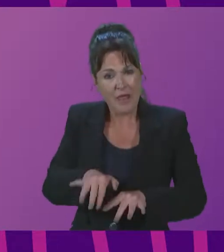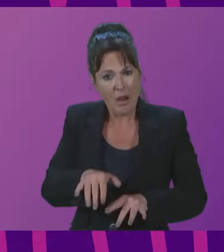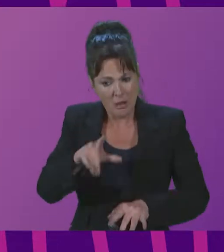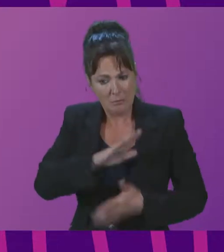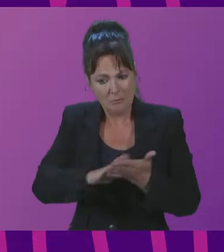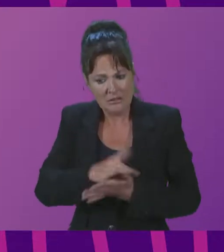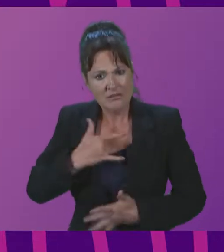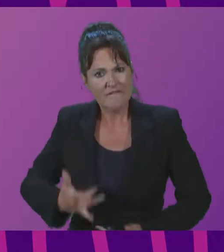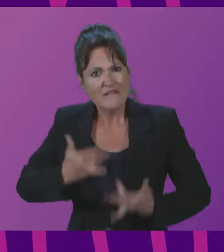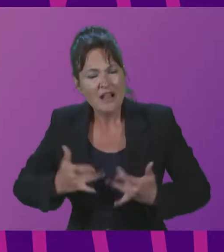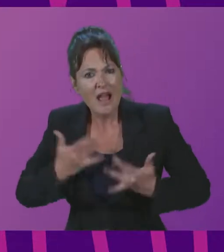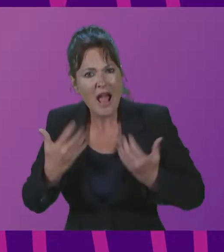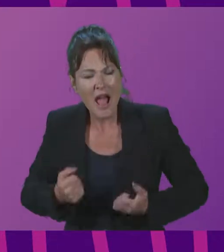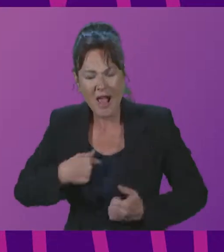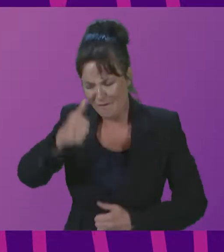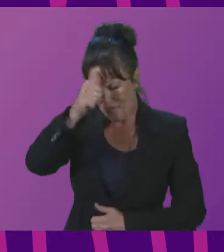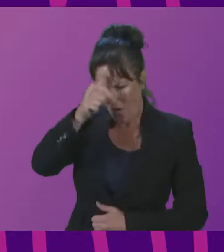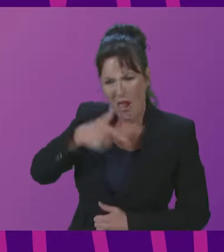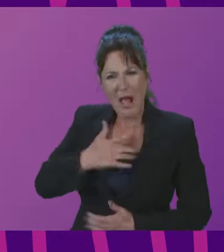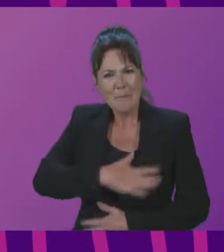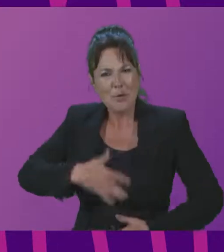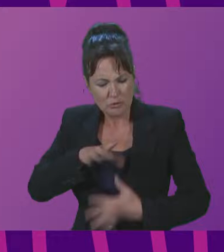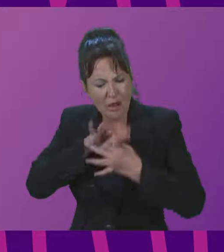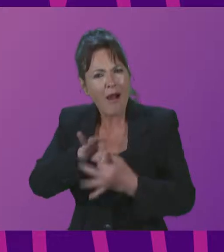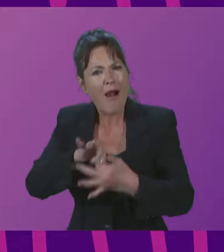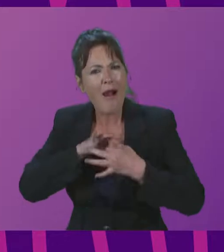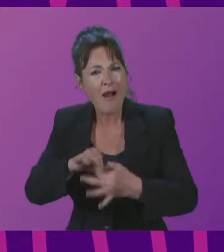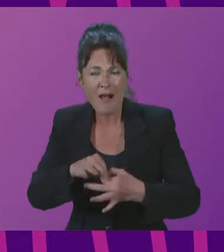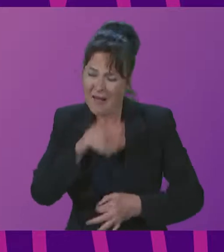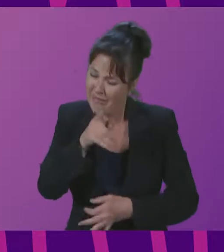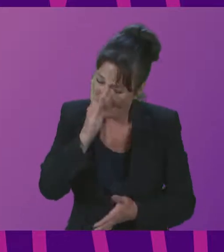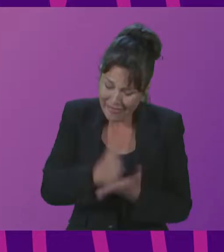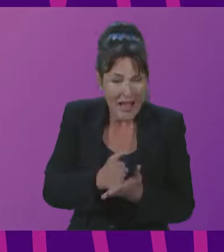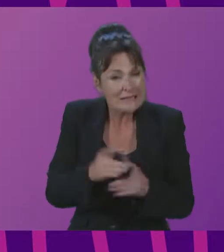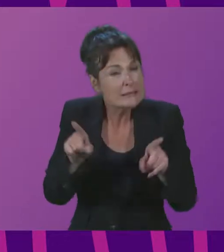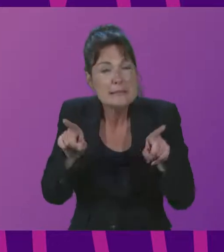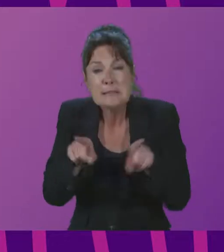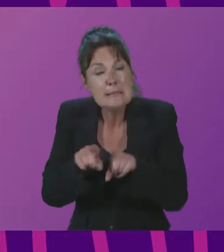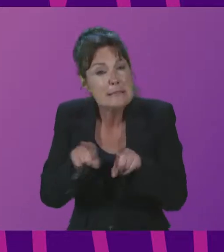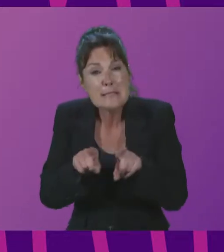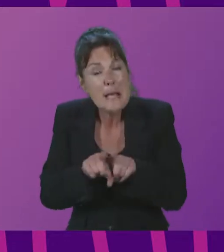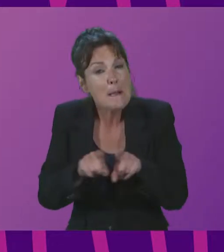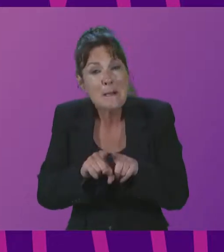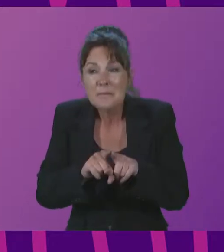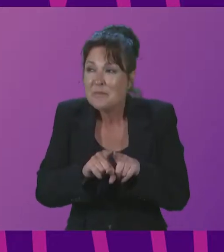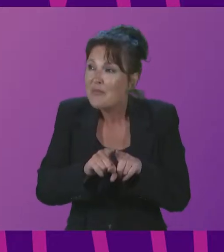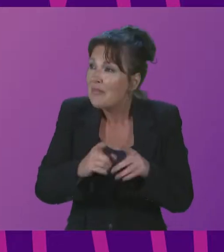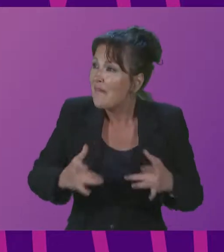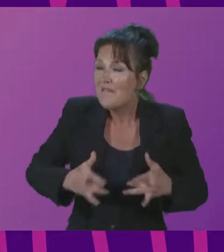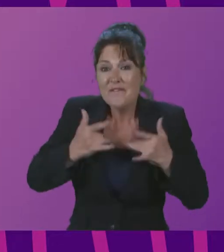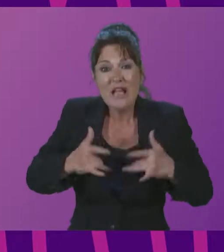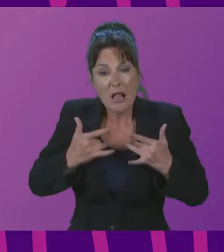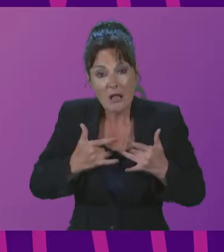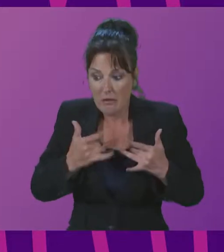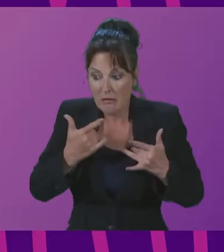and to enact change. And so, so much applies to our connection of, or increasingly the disconnection and